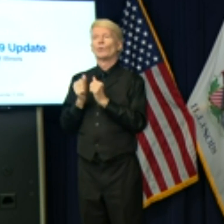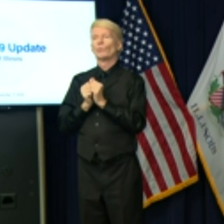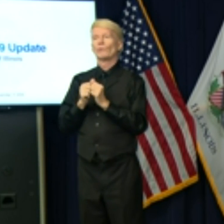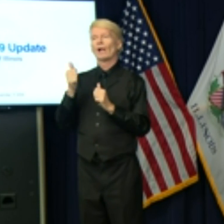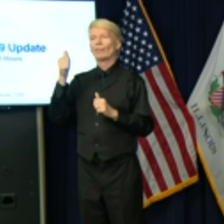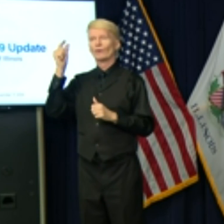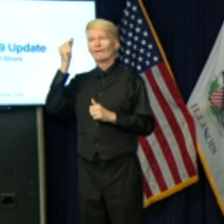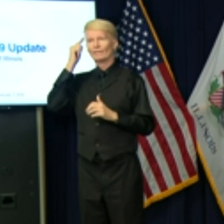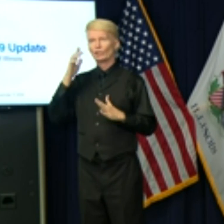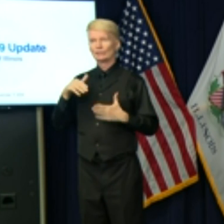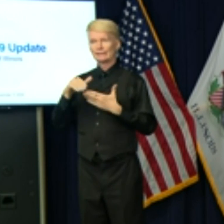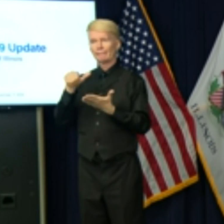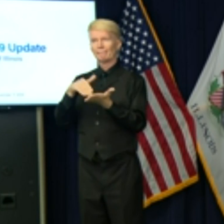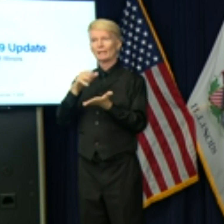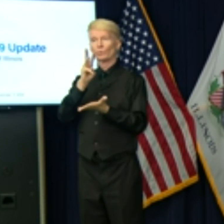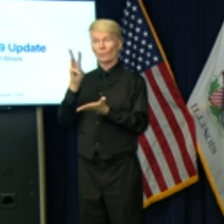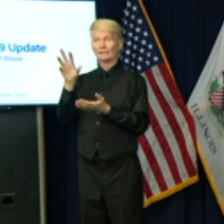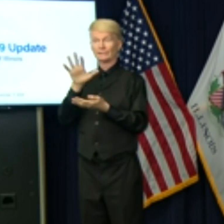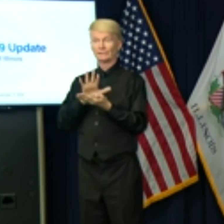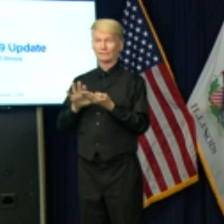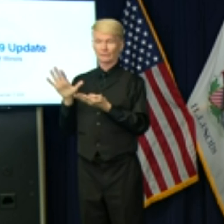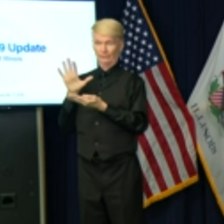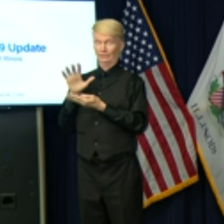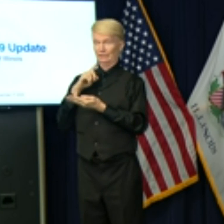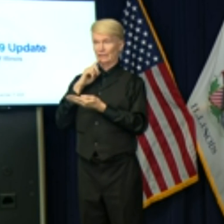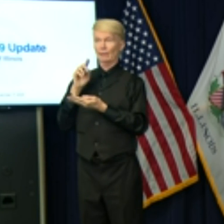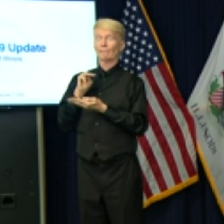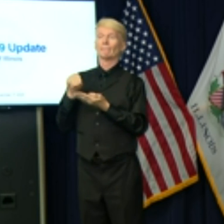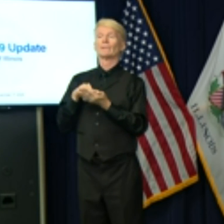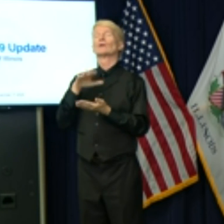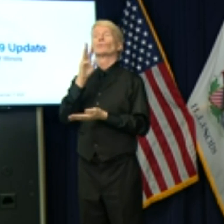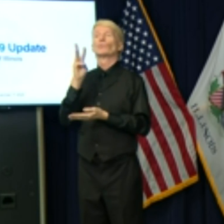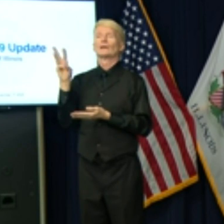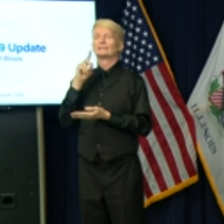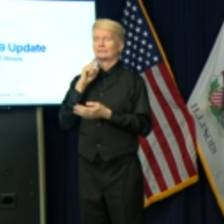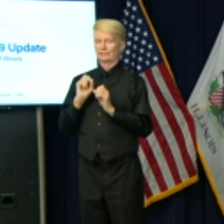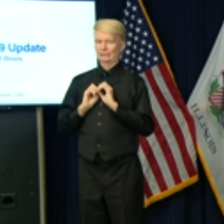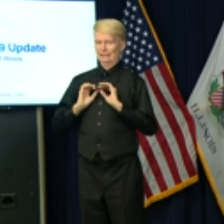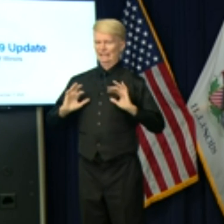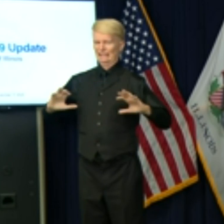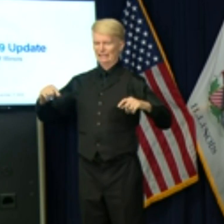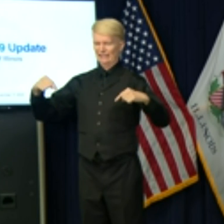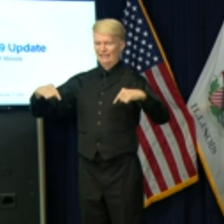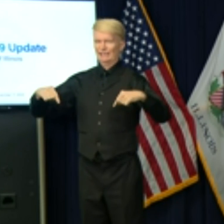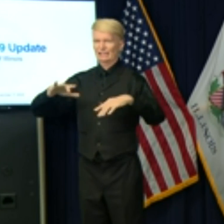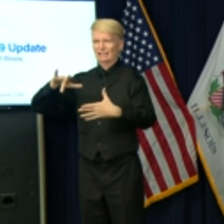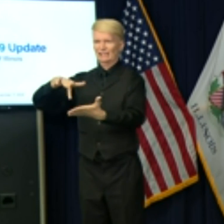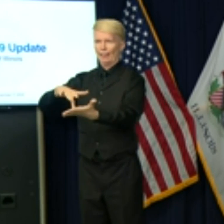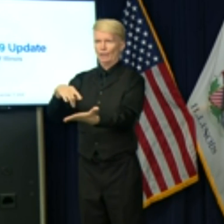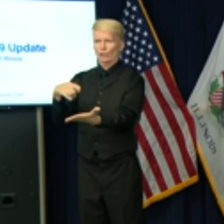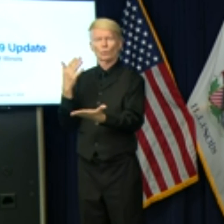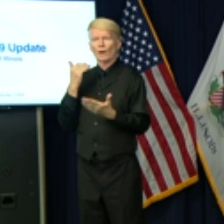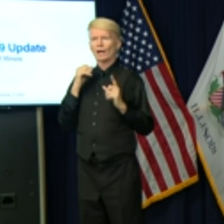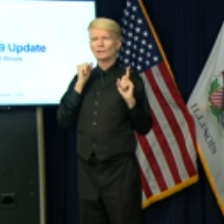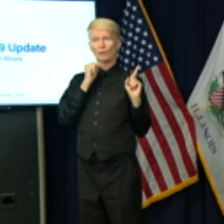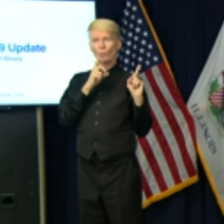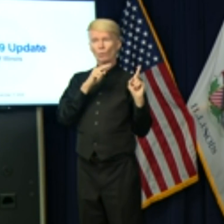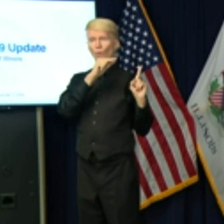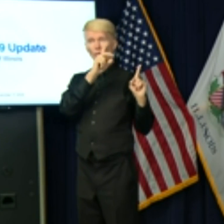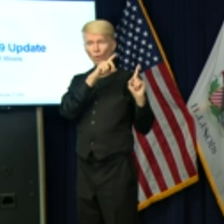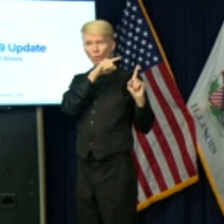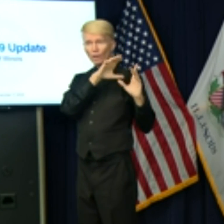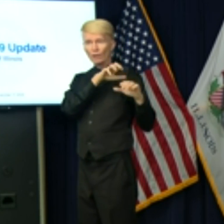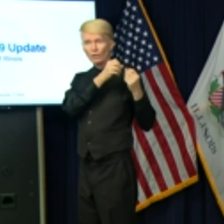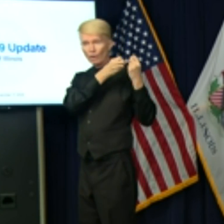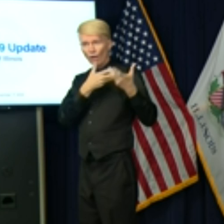Midwest governors that the Midwest is the outbreak epicenter right now. Is that because of the situation in the Dakotas, or is it something else